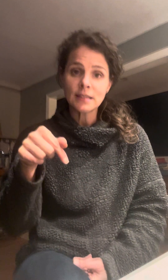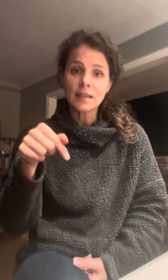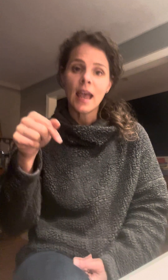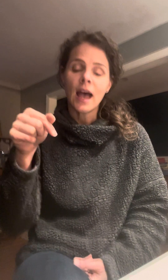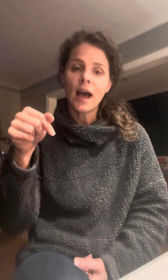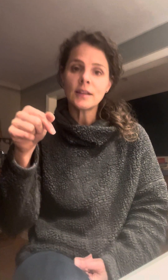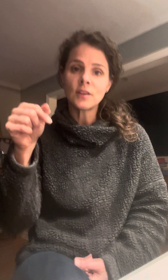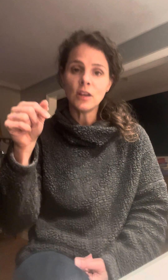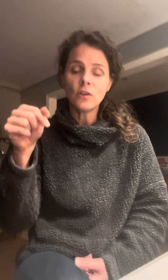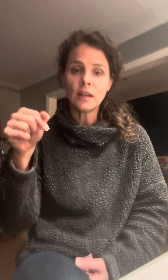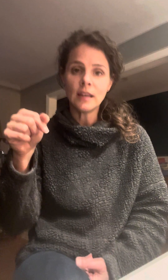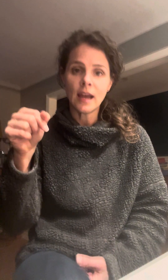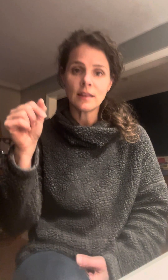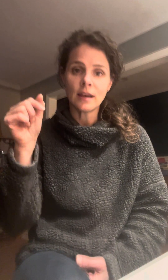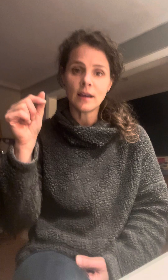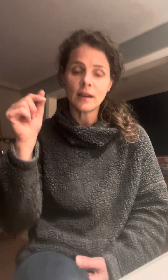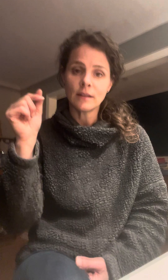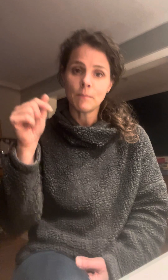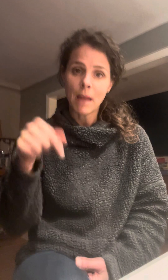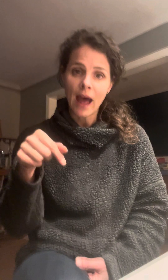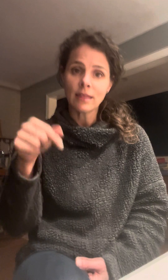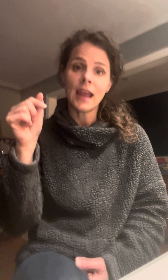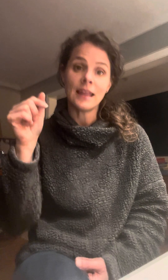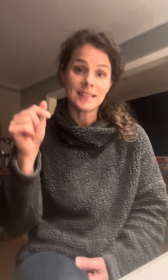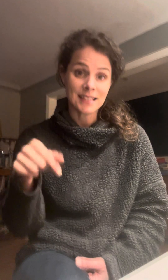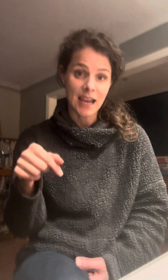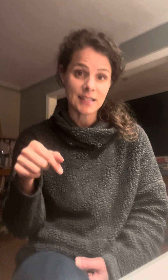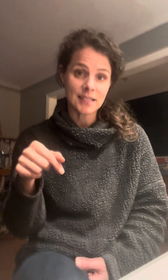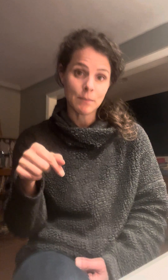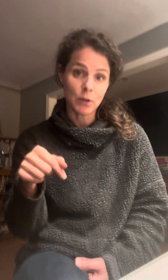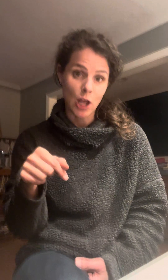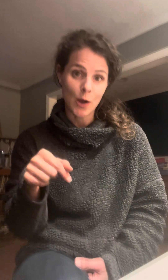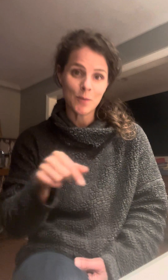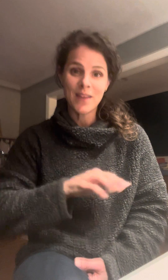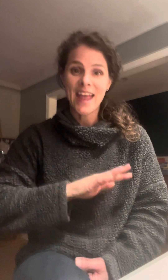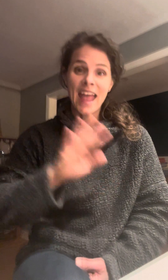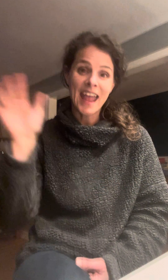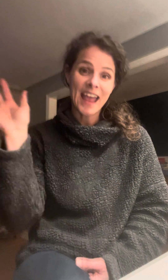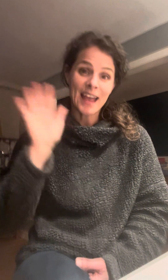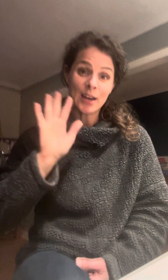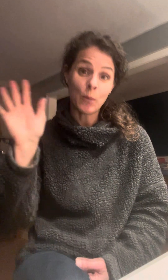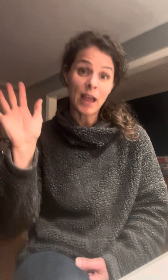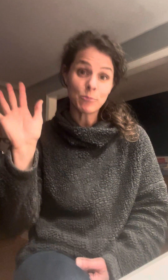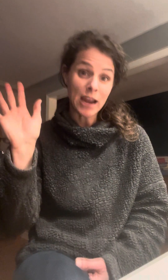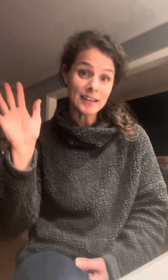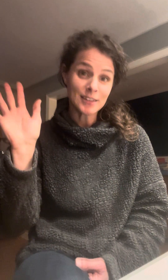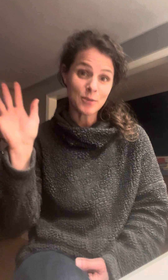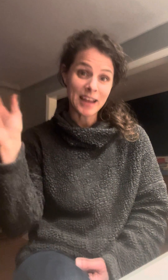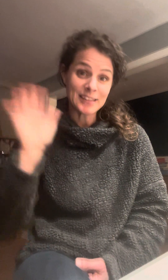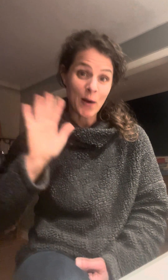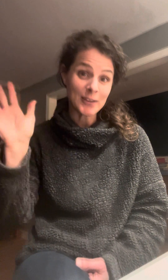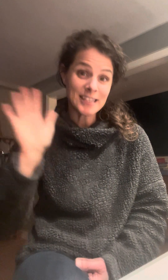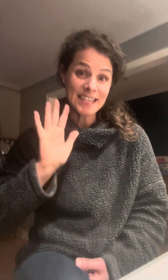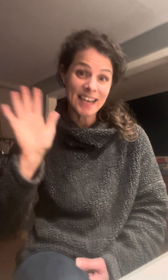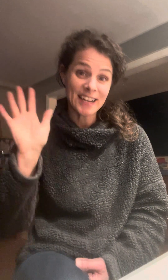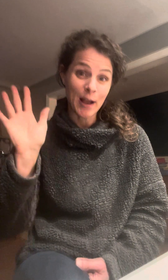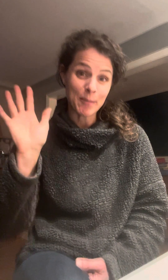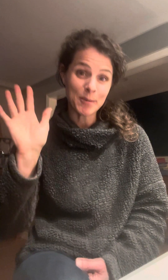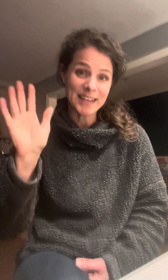so that you can get the math and the science below. And we have break next week, so I'll see you in a couple weeks.